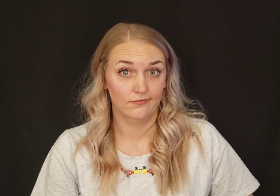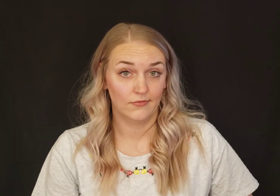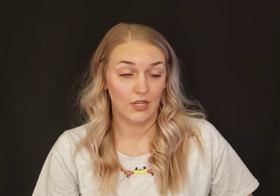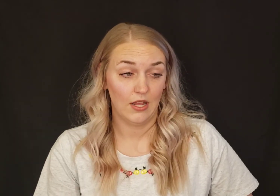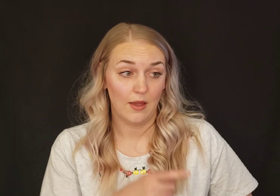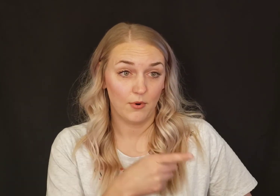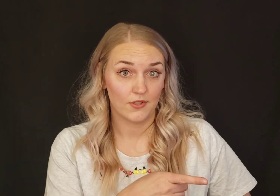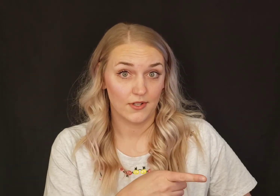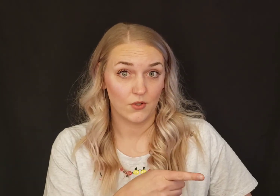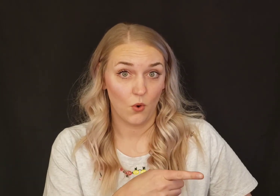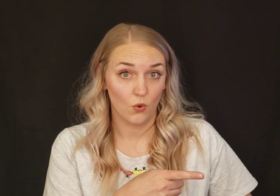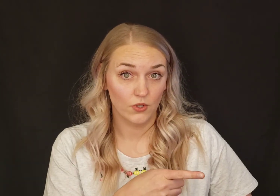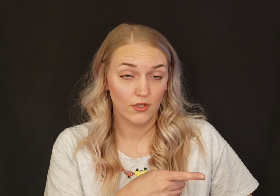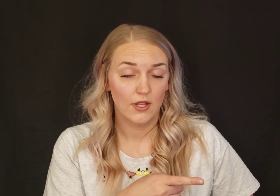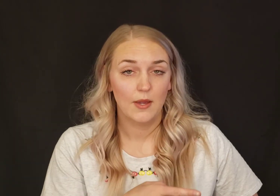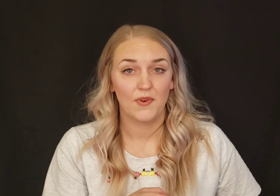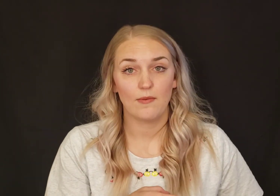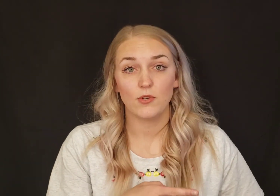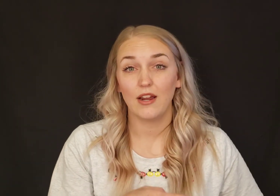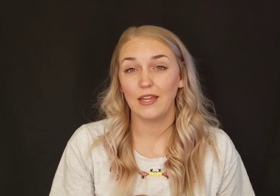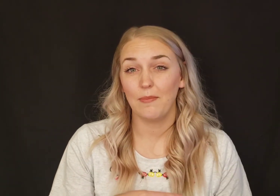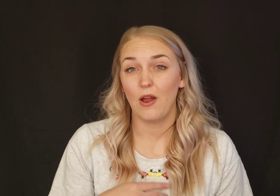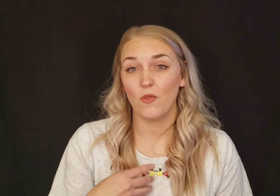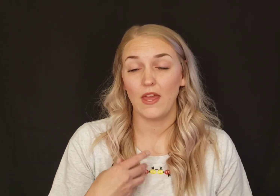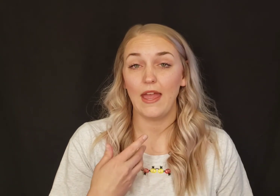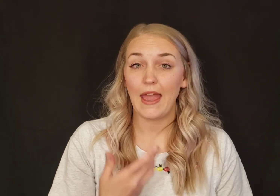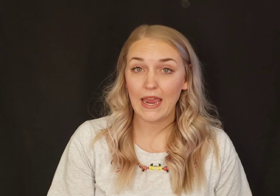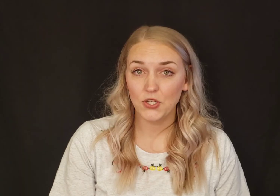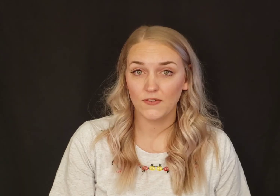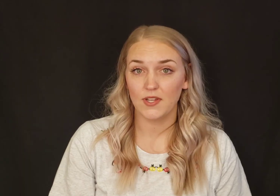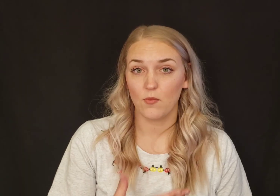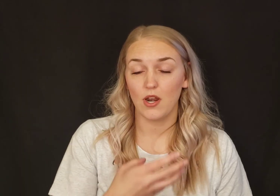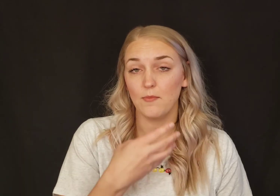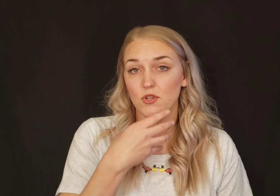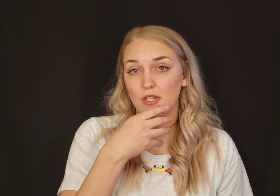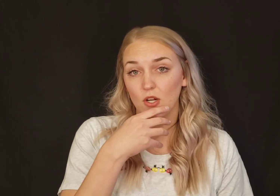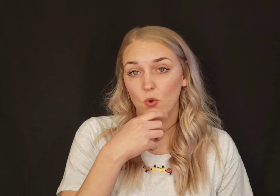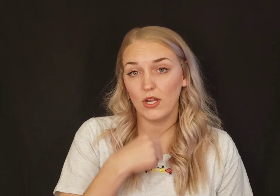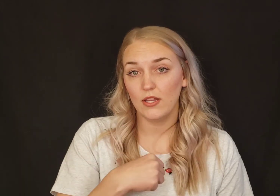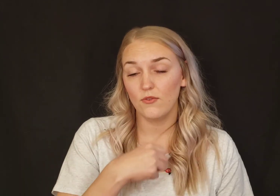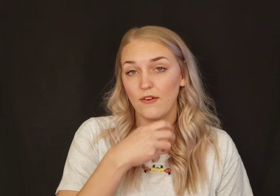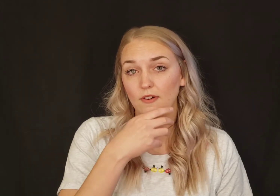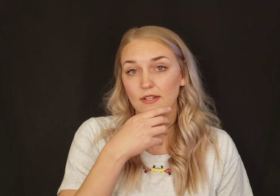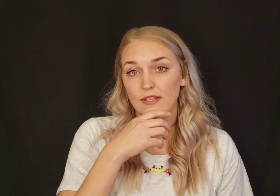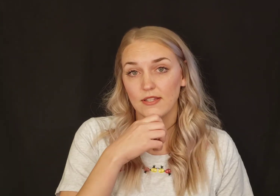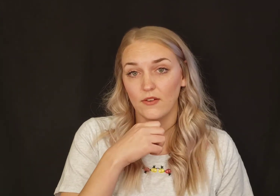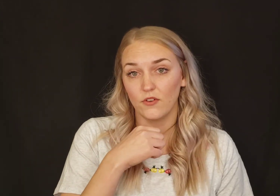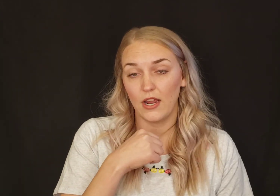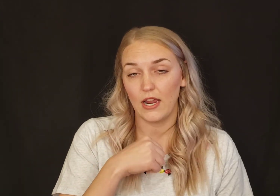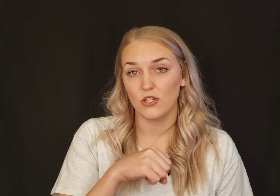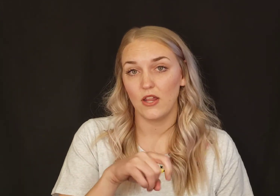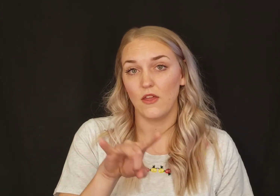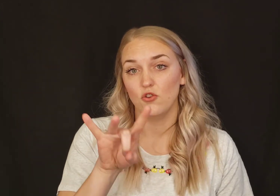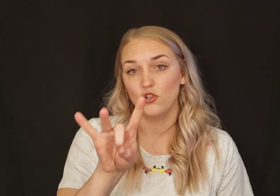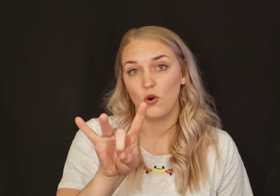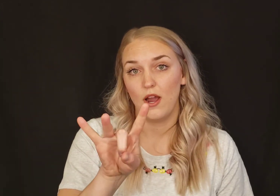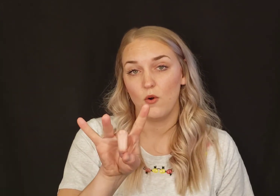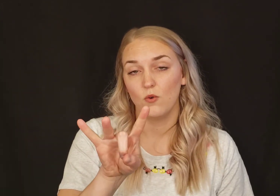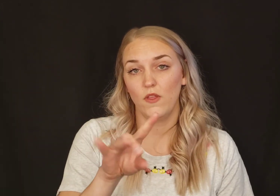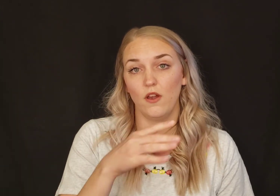Okay, that person is old. If I'm talking about the age of someone, I'm just going to quickly reference the sign for age and then show how old they